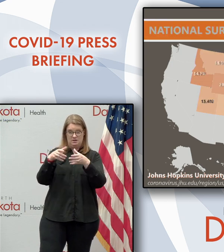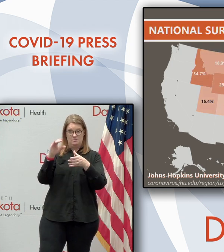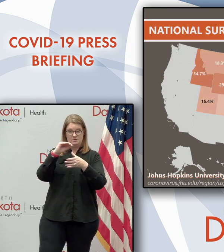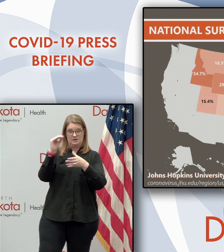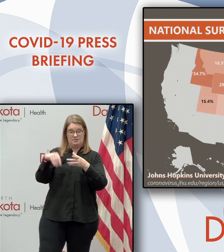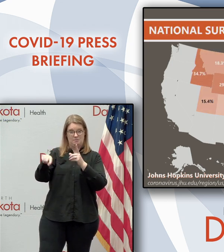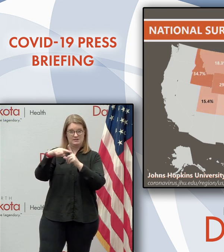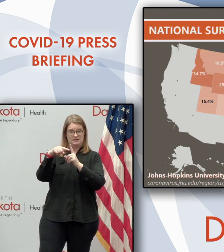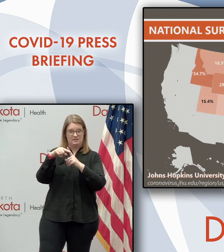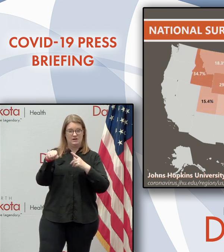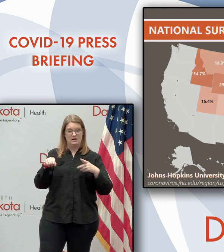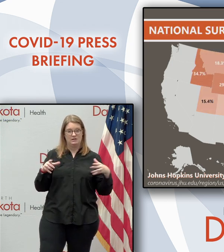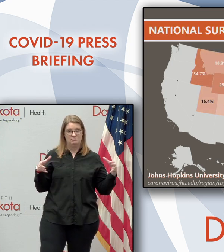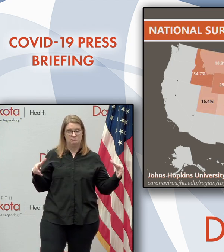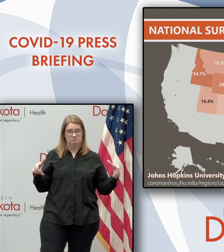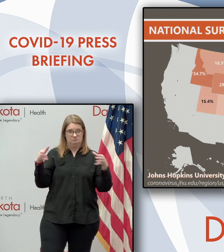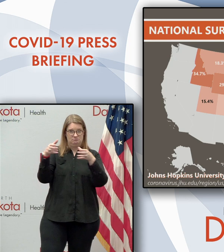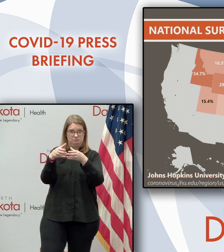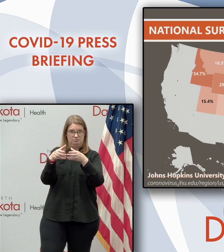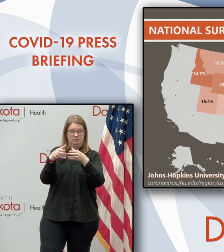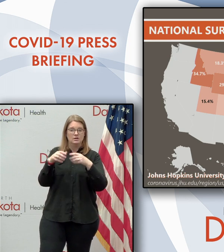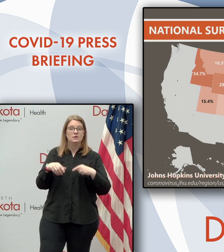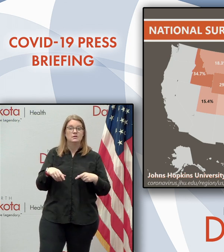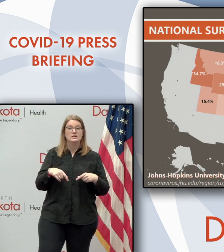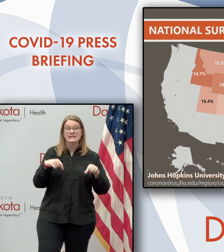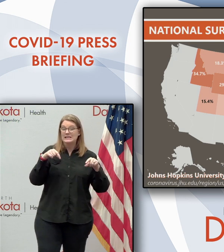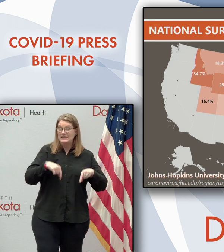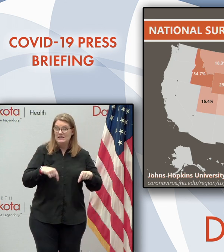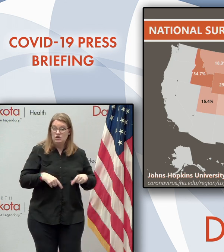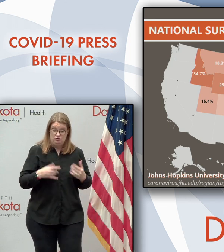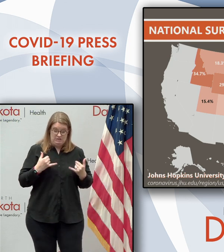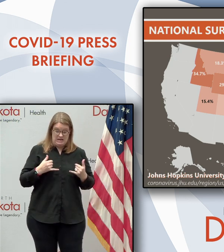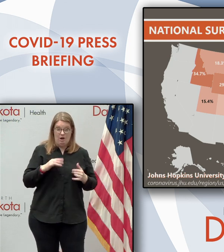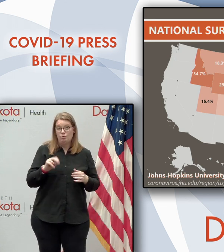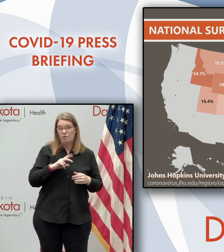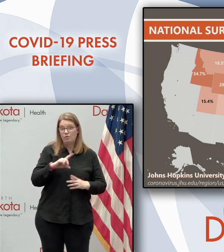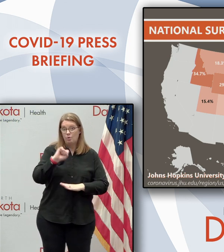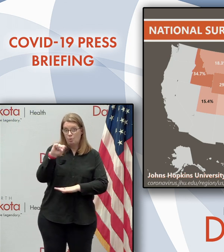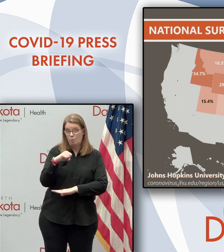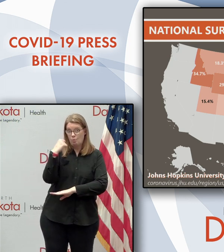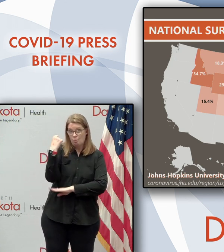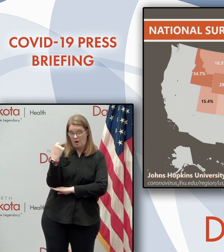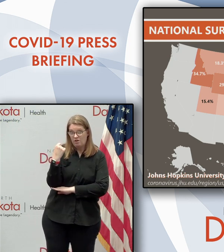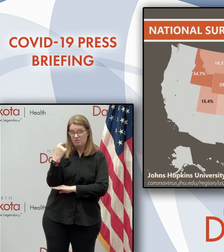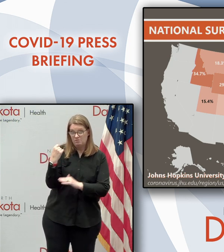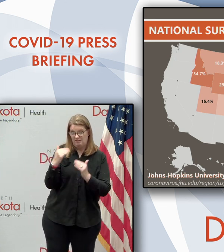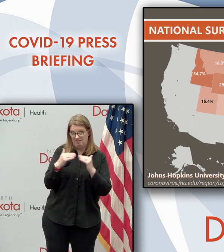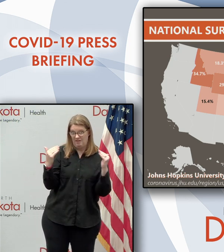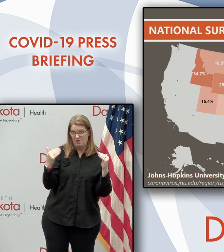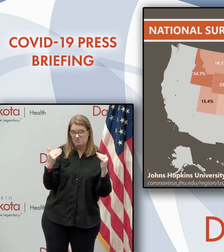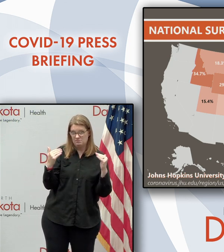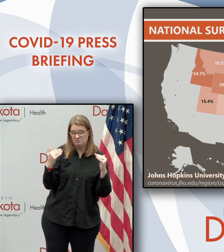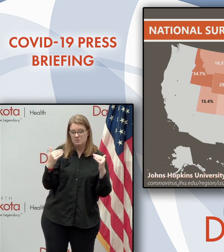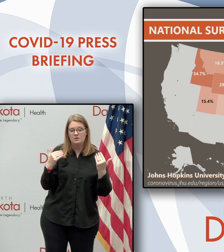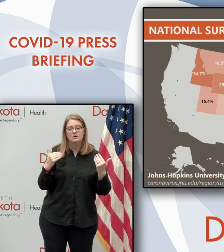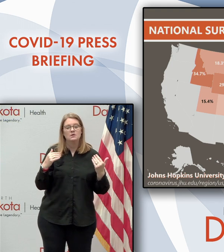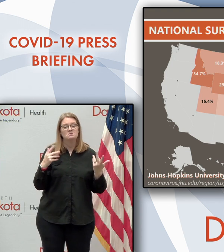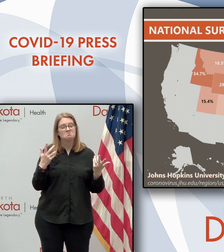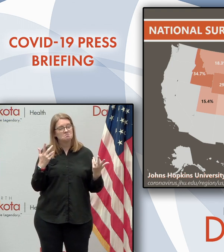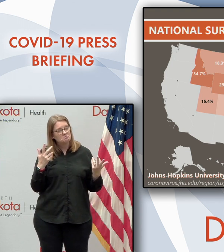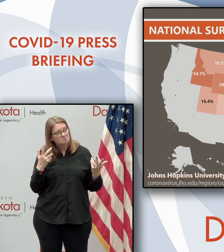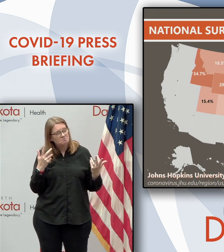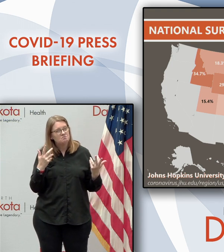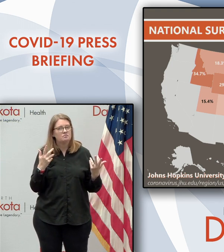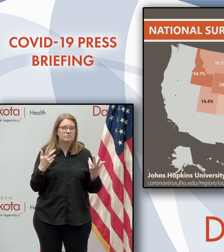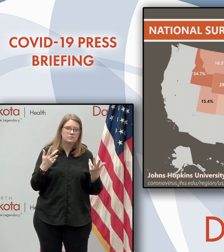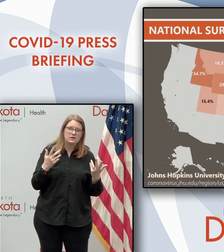slide, uh, you can see again that even though we're at record levels here in North Dakota, moving up, uh, we're still in some cases at,